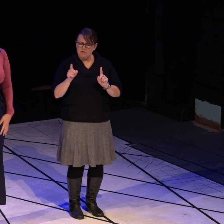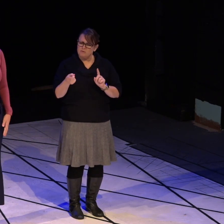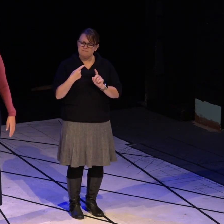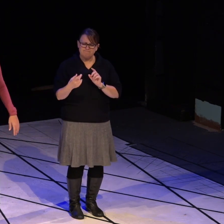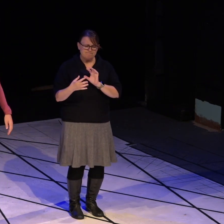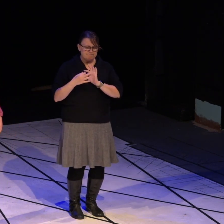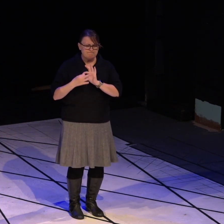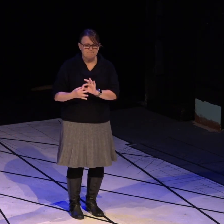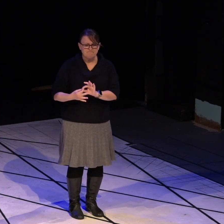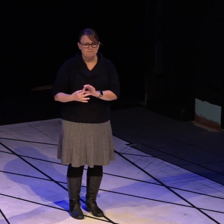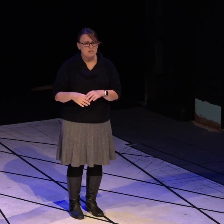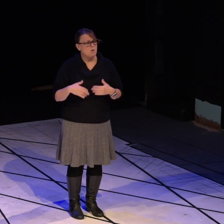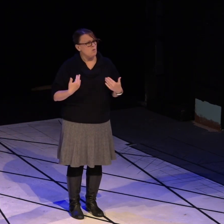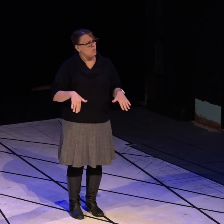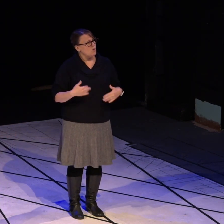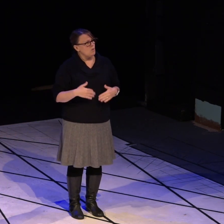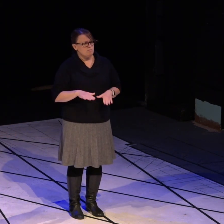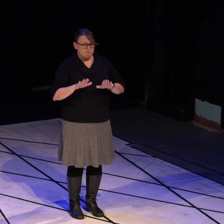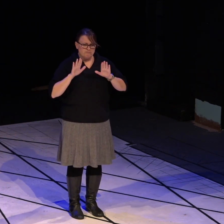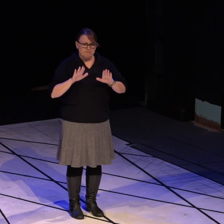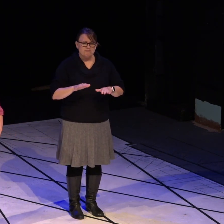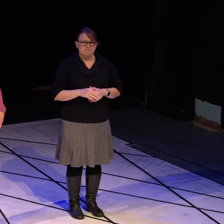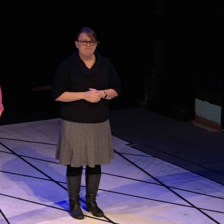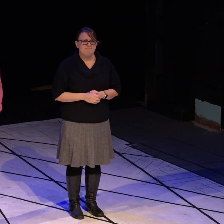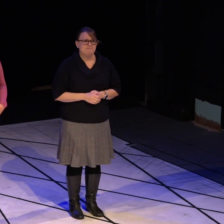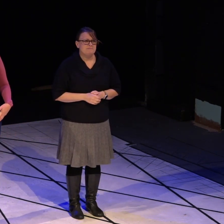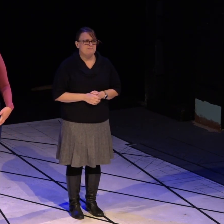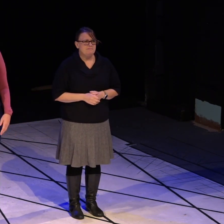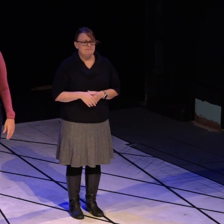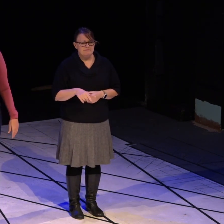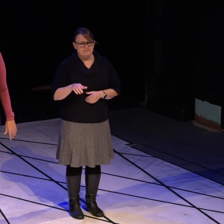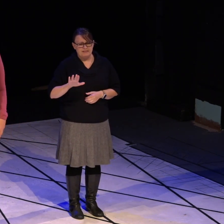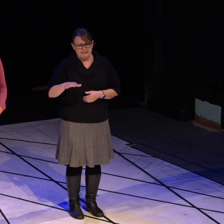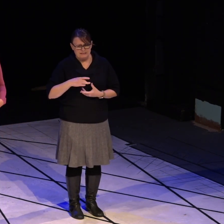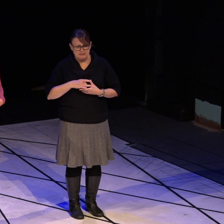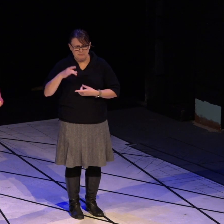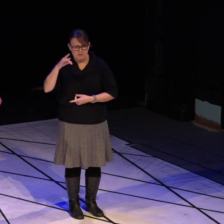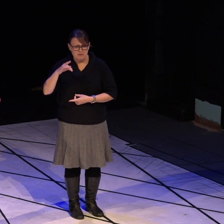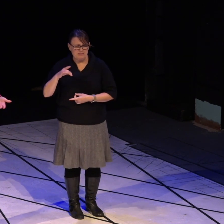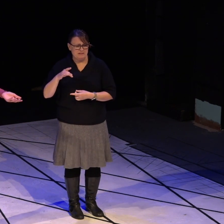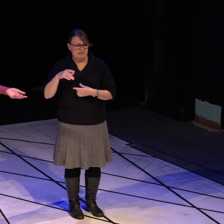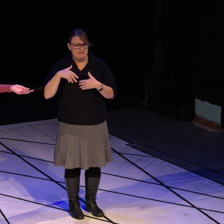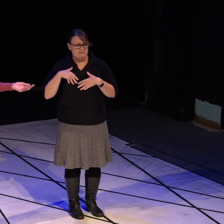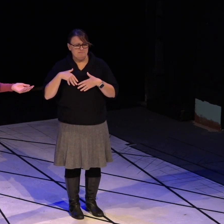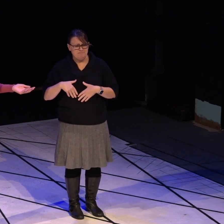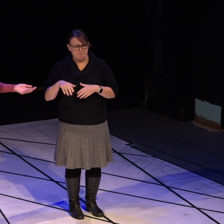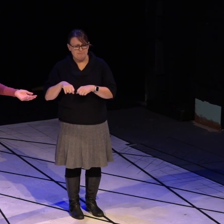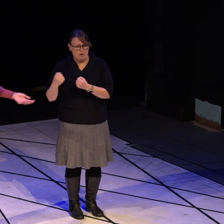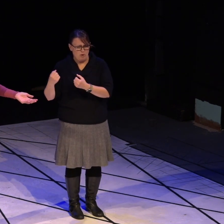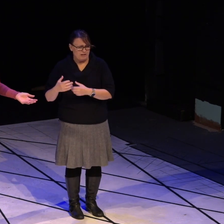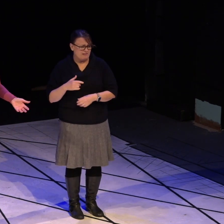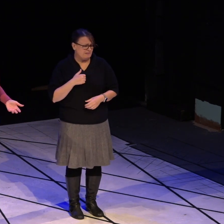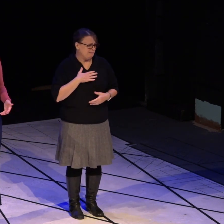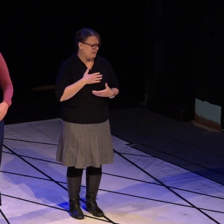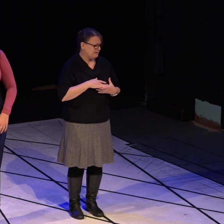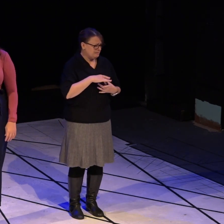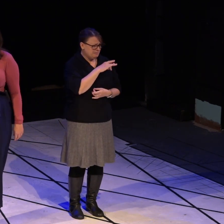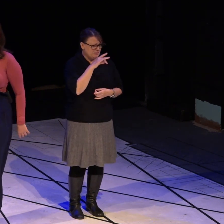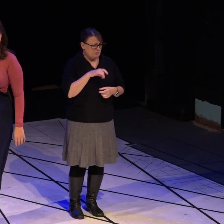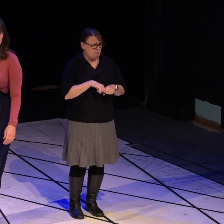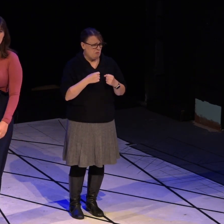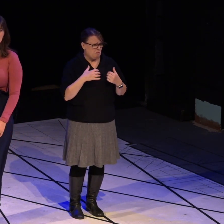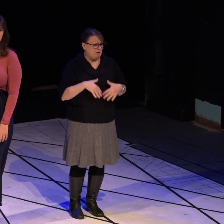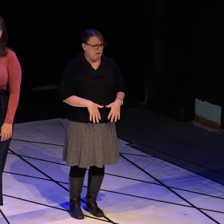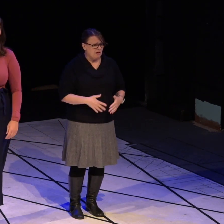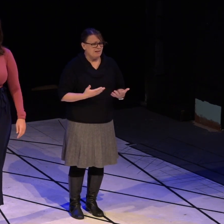What a pair we made. He had a broken spirit. I had a broken spirit. The cool